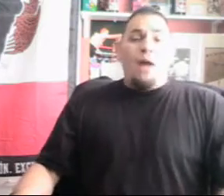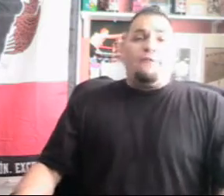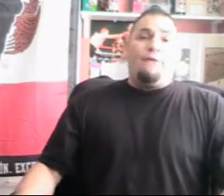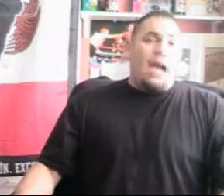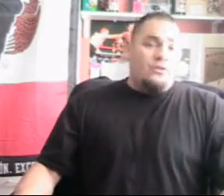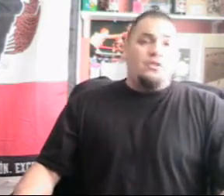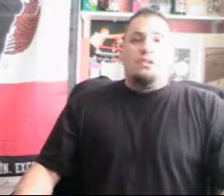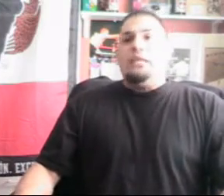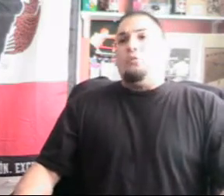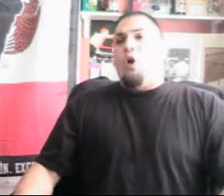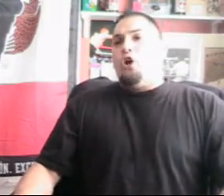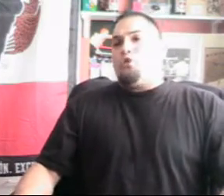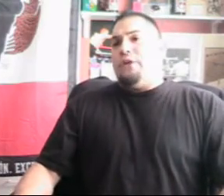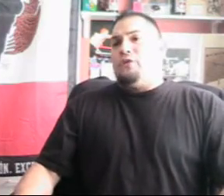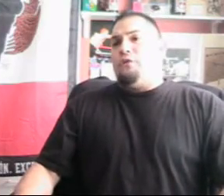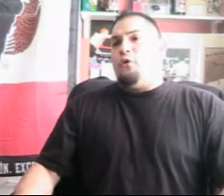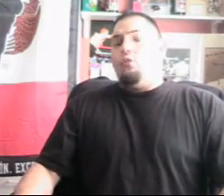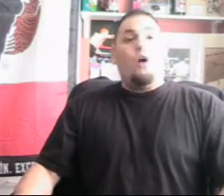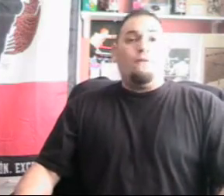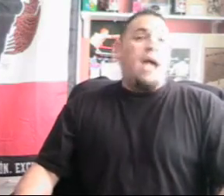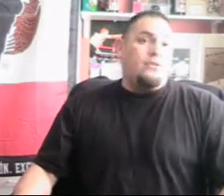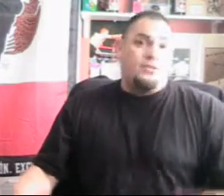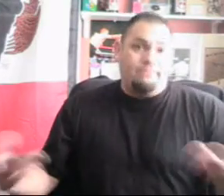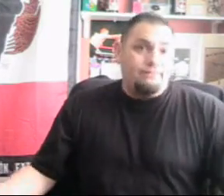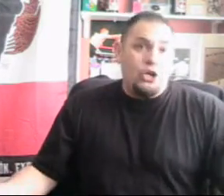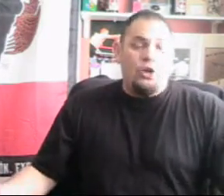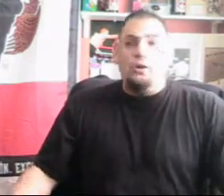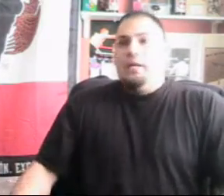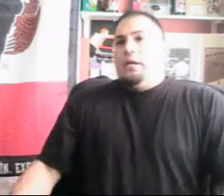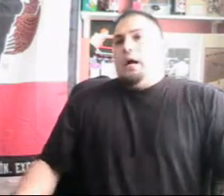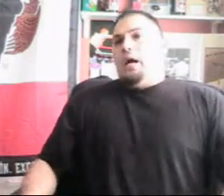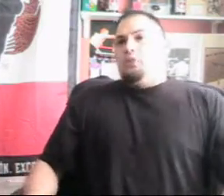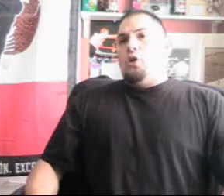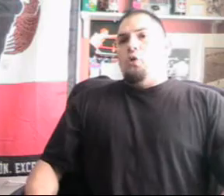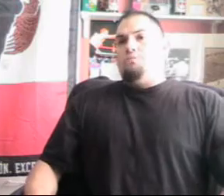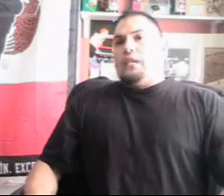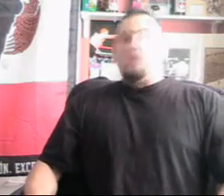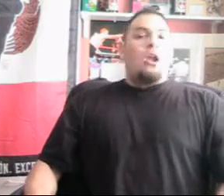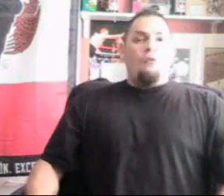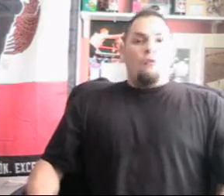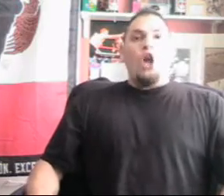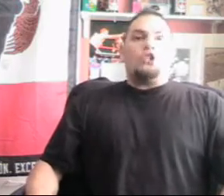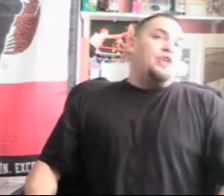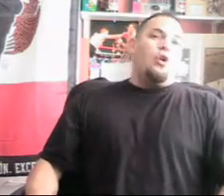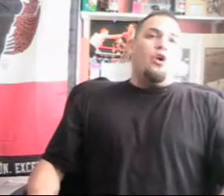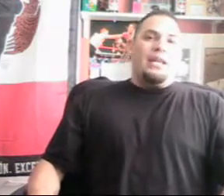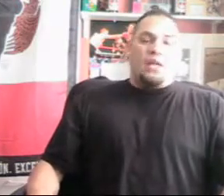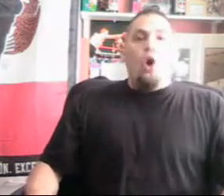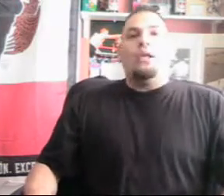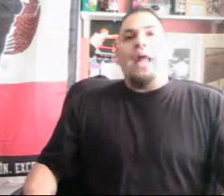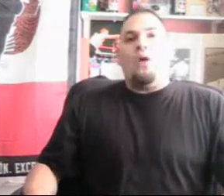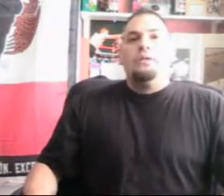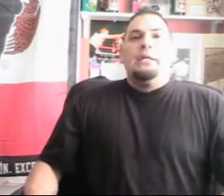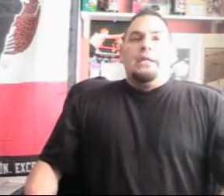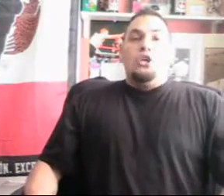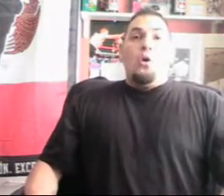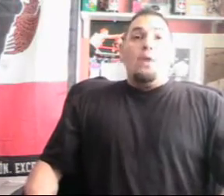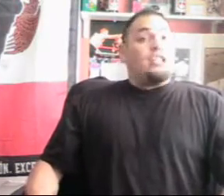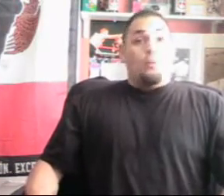the right fighters and the wrong trainers for the wrong fighters, you know. Um, so let's start off with Oscar De La Hoya calling out, you know, Nacho